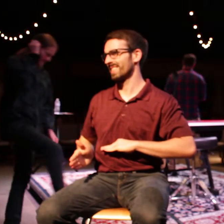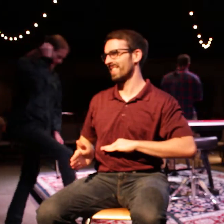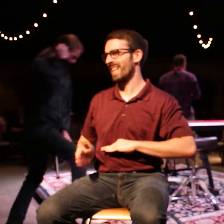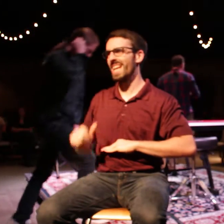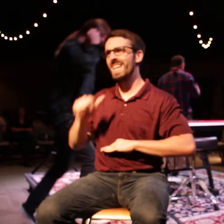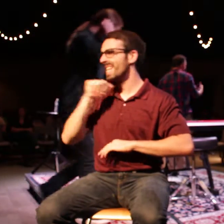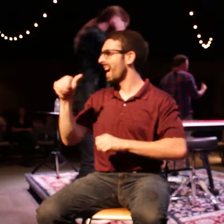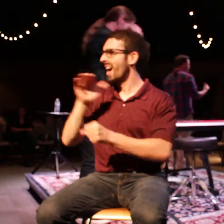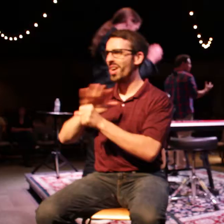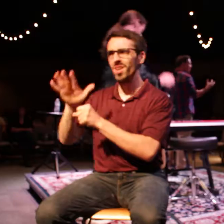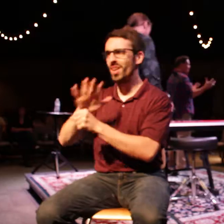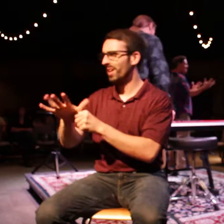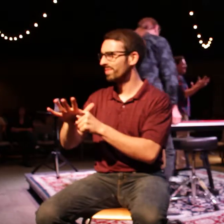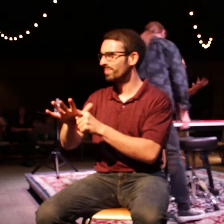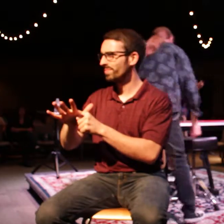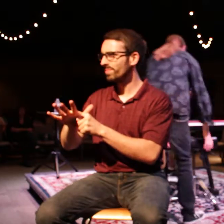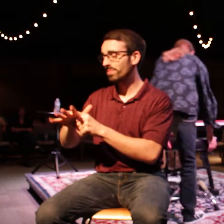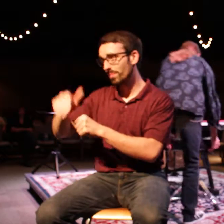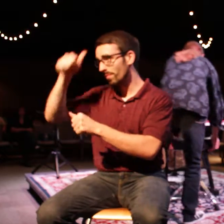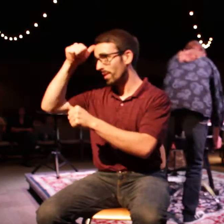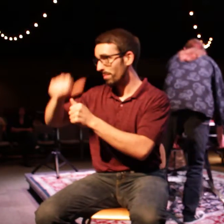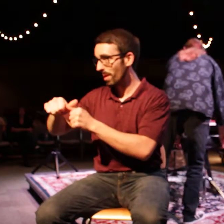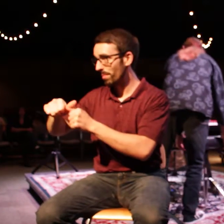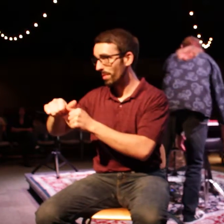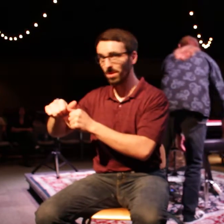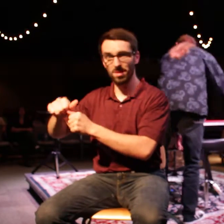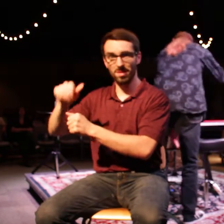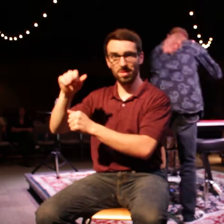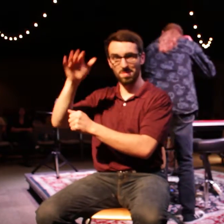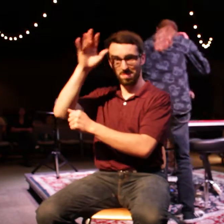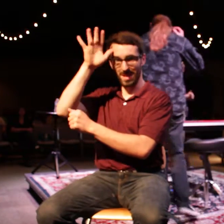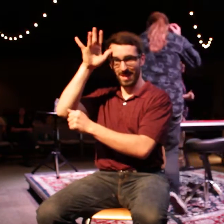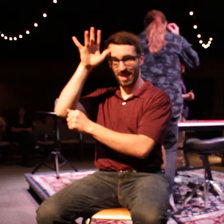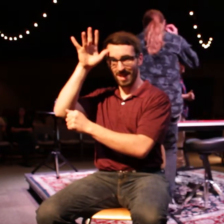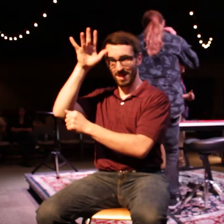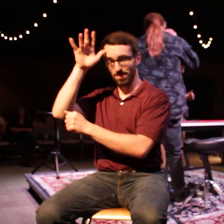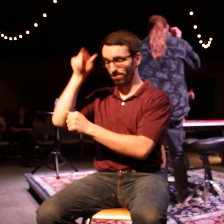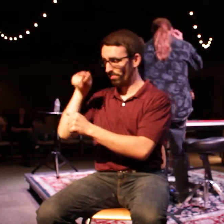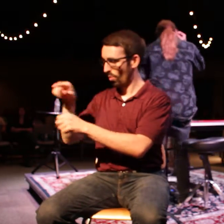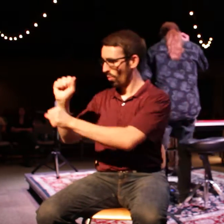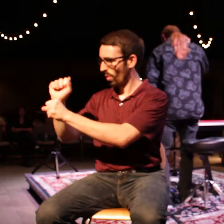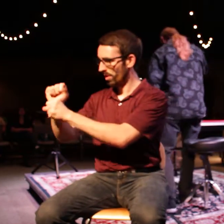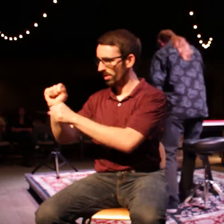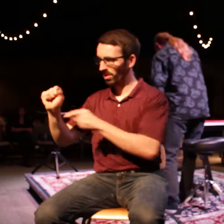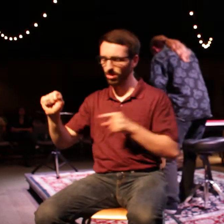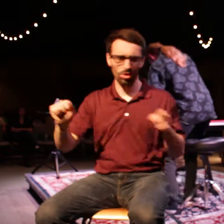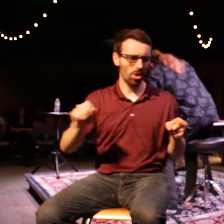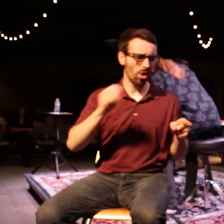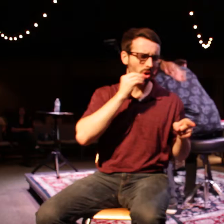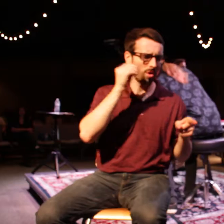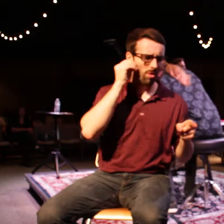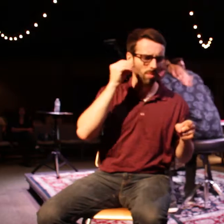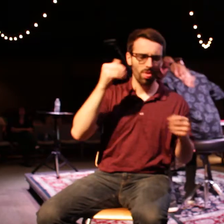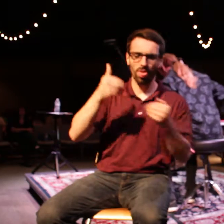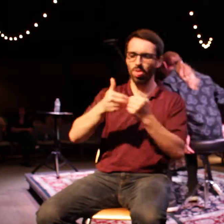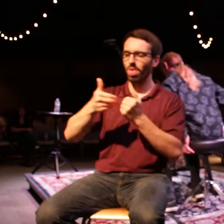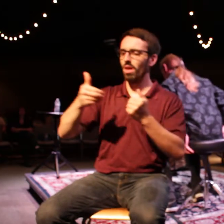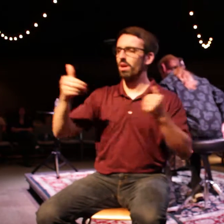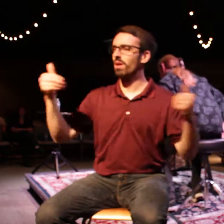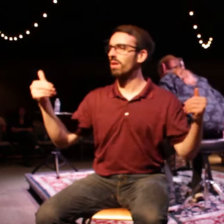remember watching my dad and seeing this sort of disconnect between home and work. What's interesting is if you go to the original story in the book of